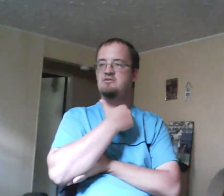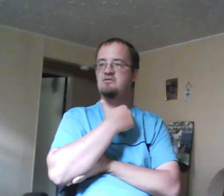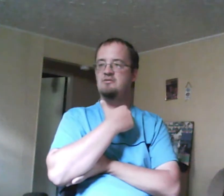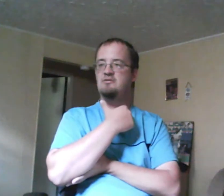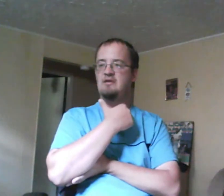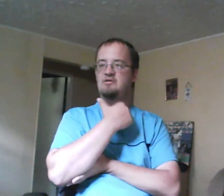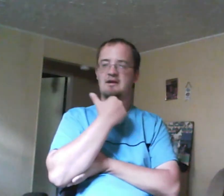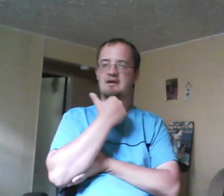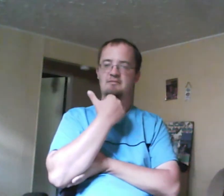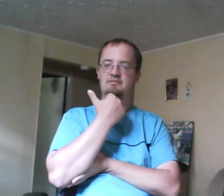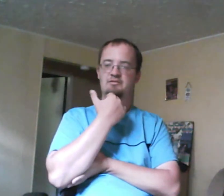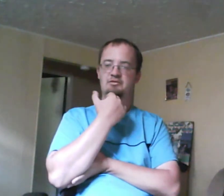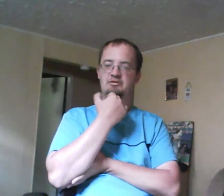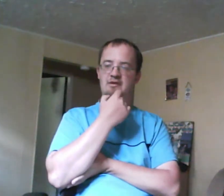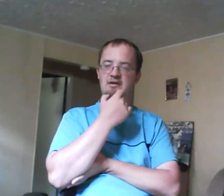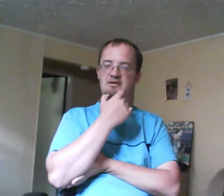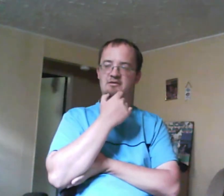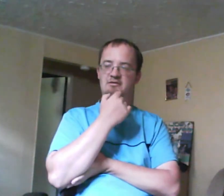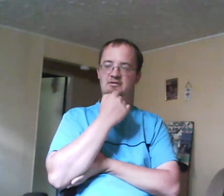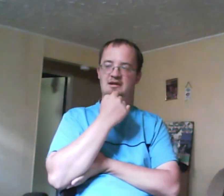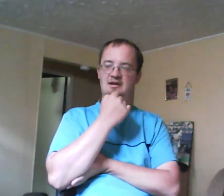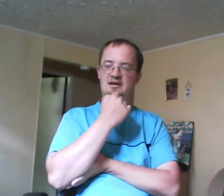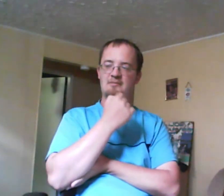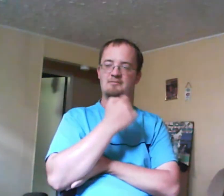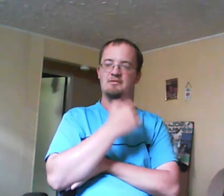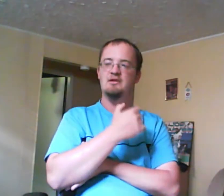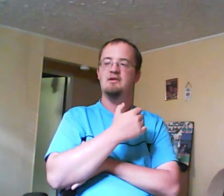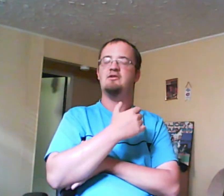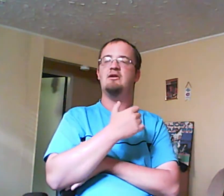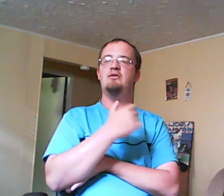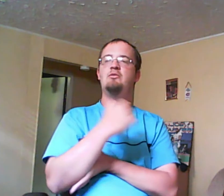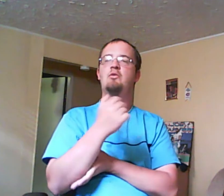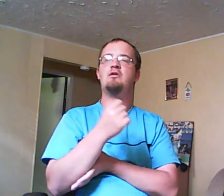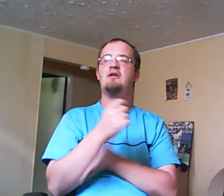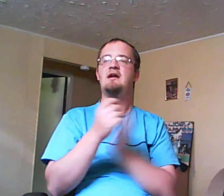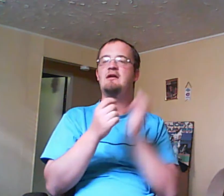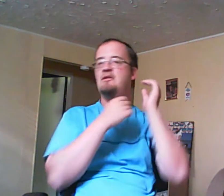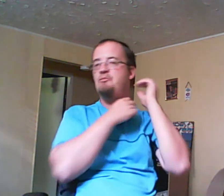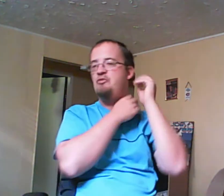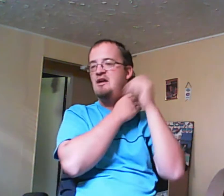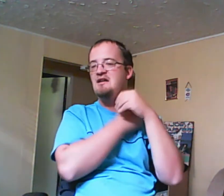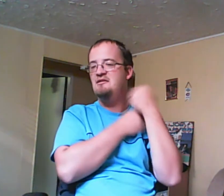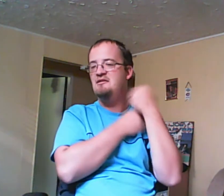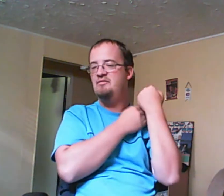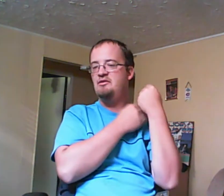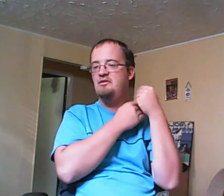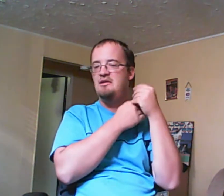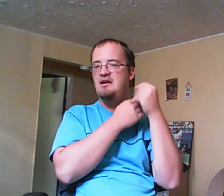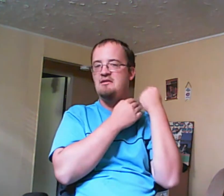well, Korean girl who wore her hair in a braid in a